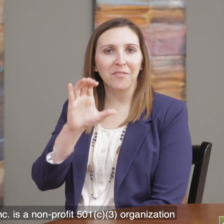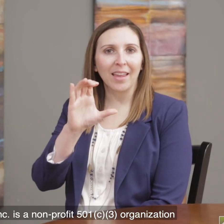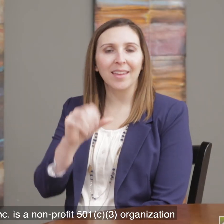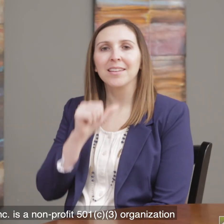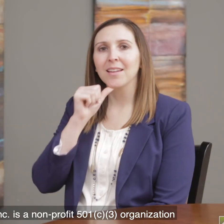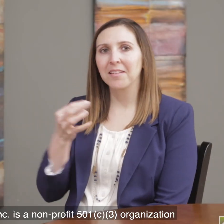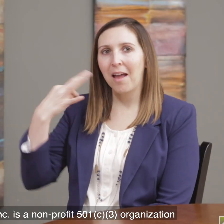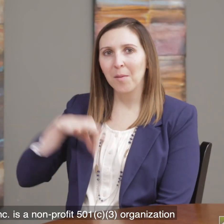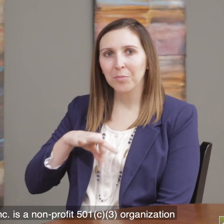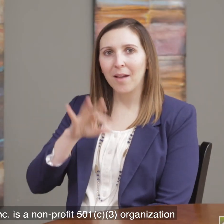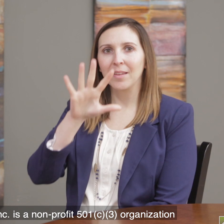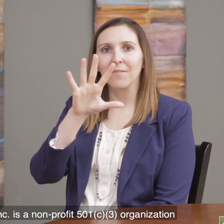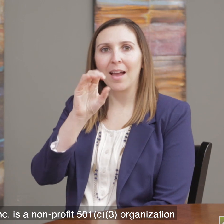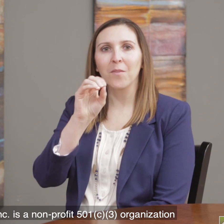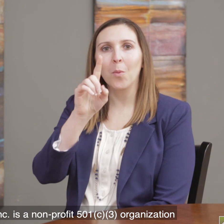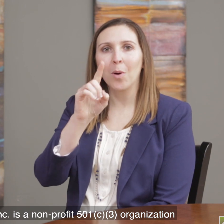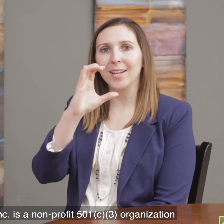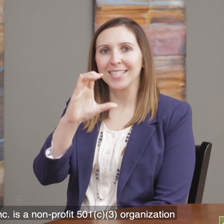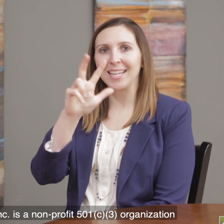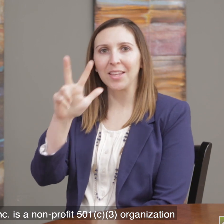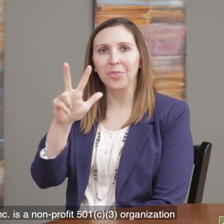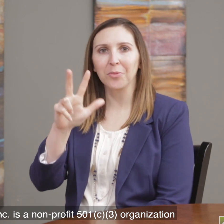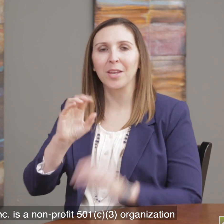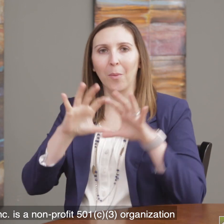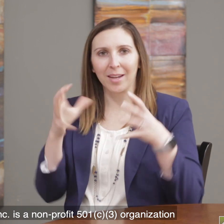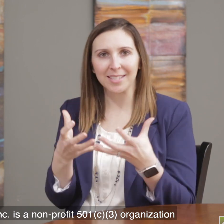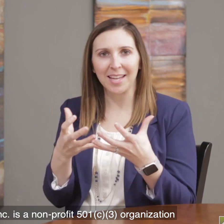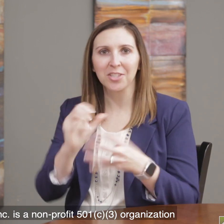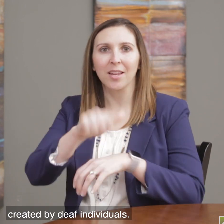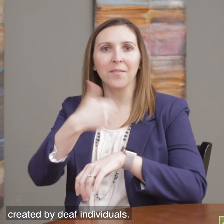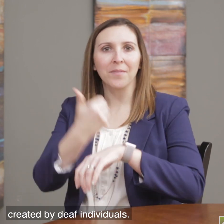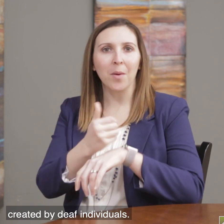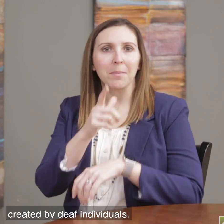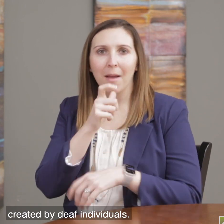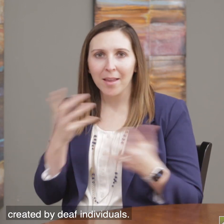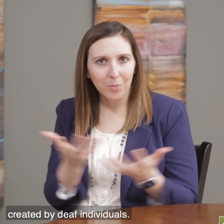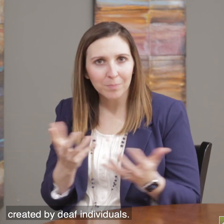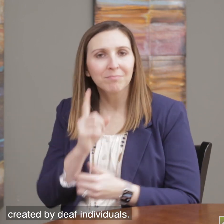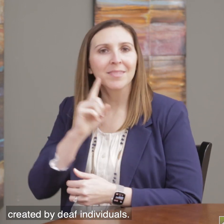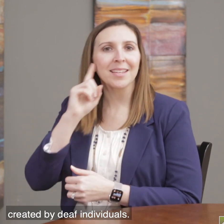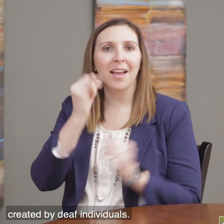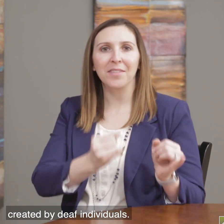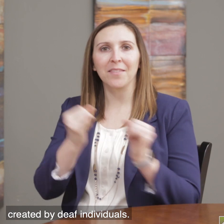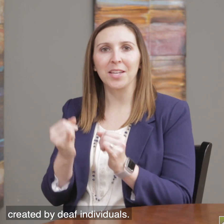Deaf Inc. is a non-profit 501 organization created by Deaf individuals.